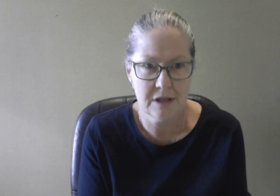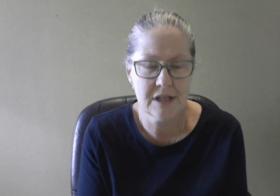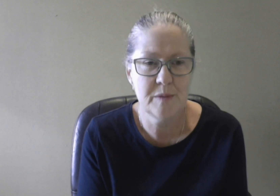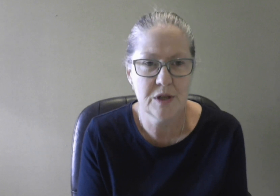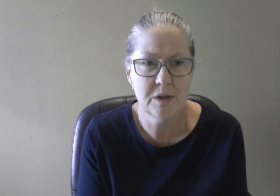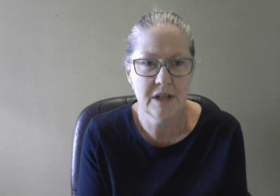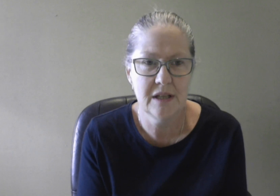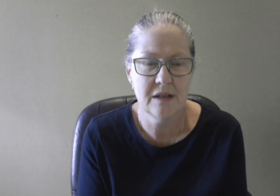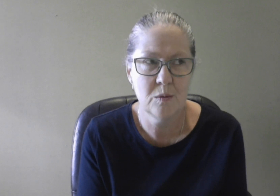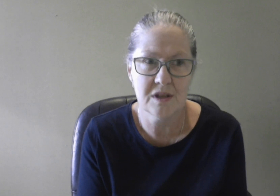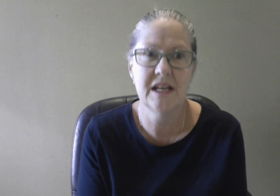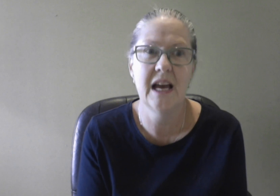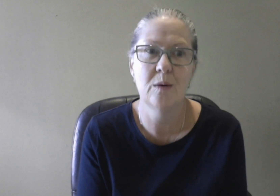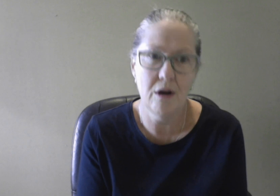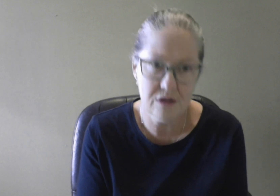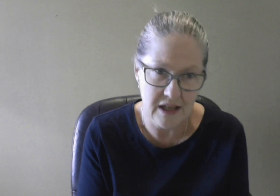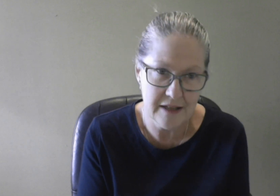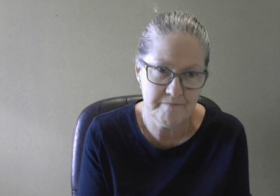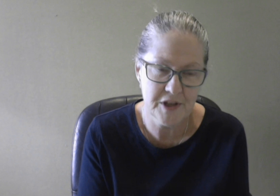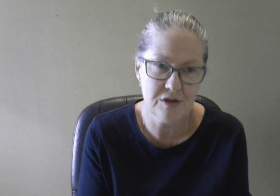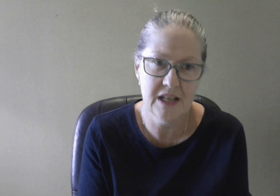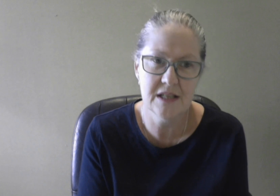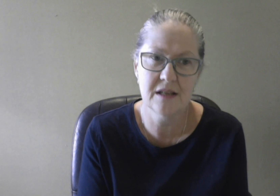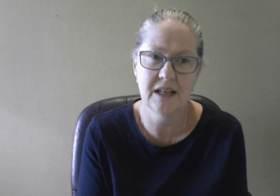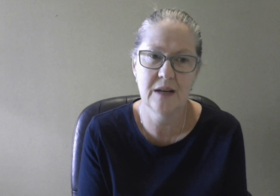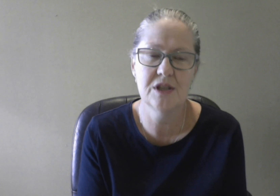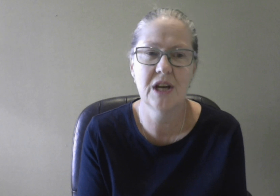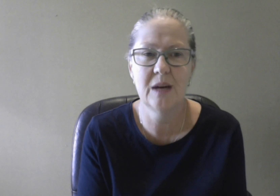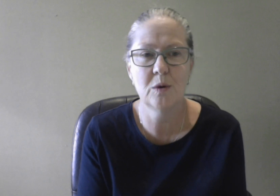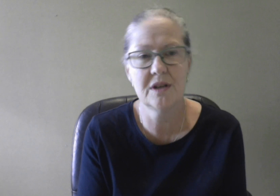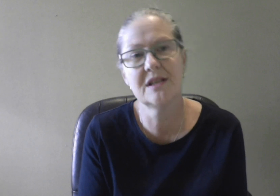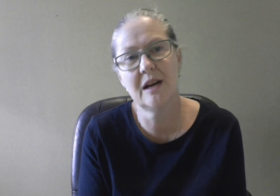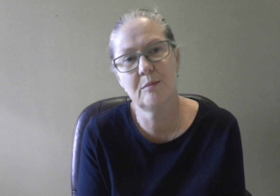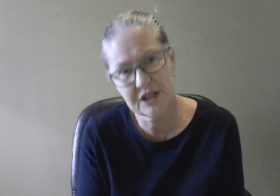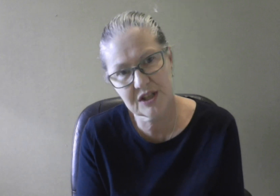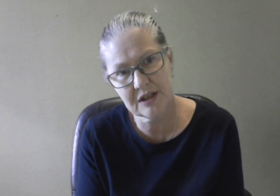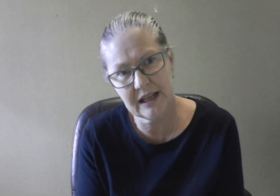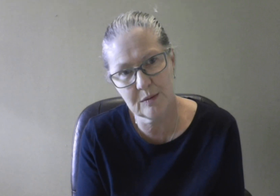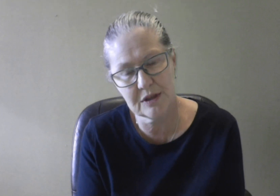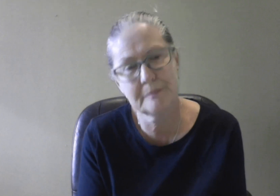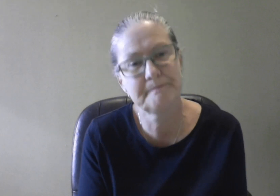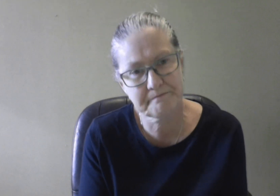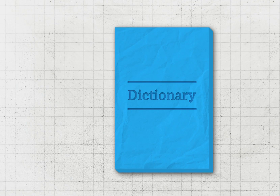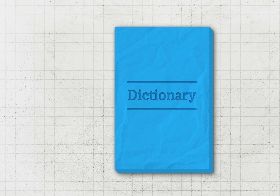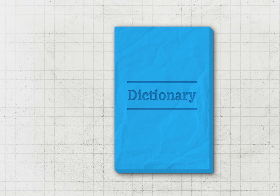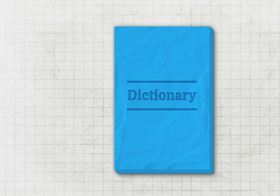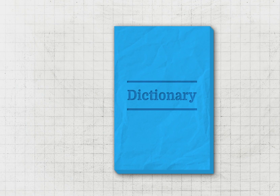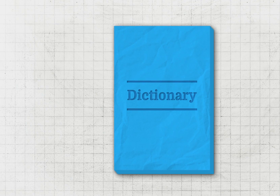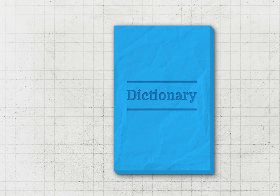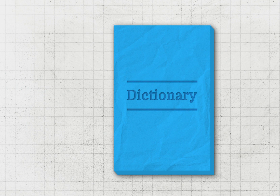between what's now Auslan Australian sign language and what is now British sign language. So what happens